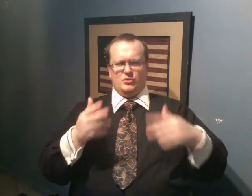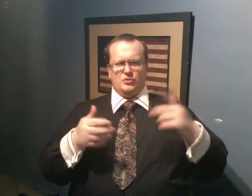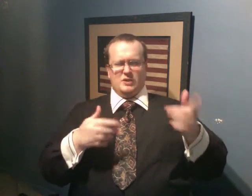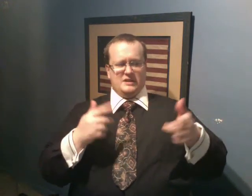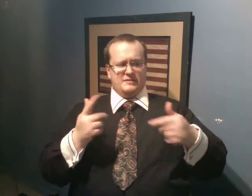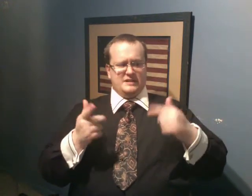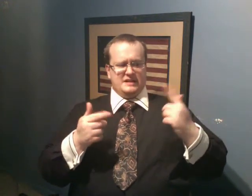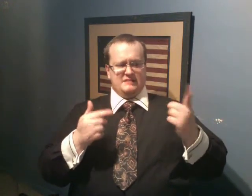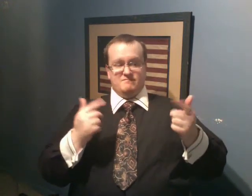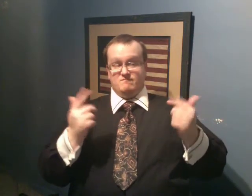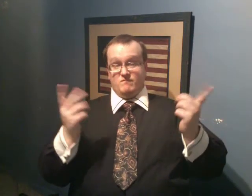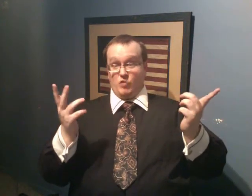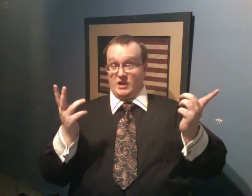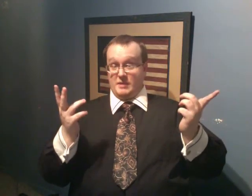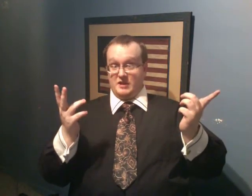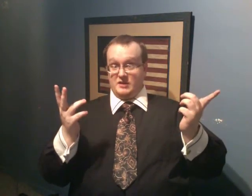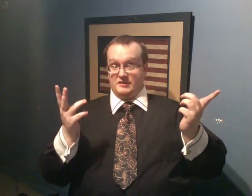240 pages.